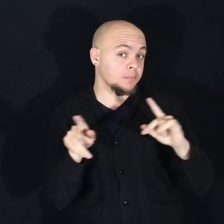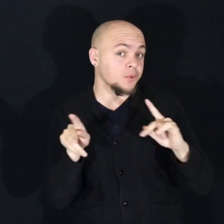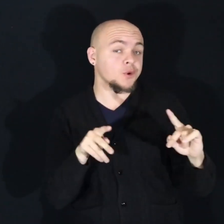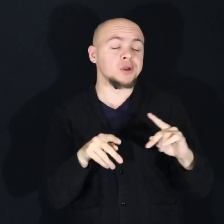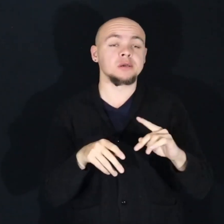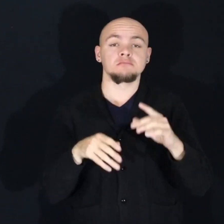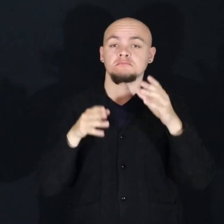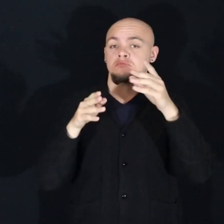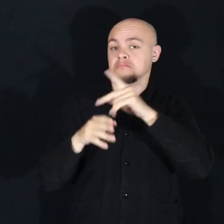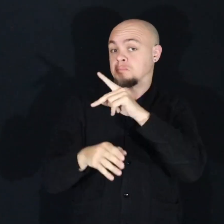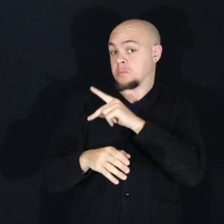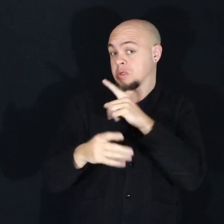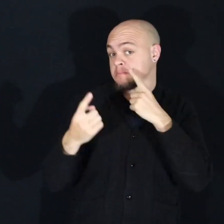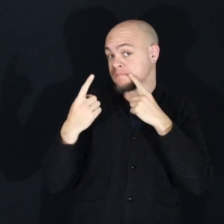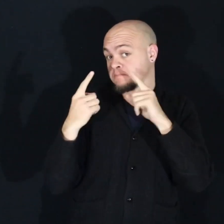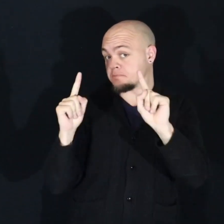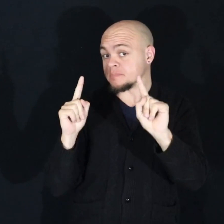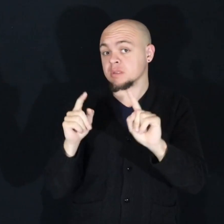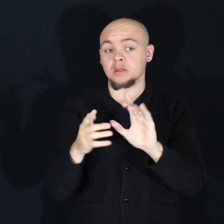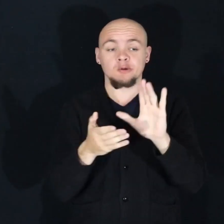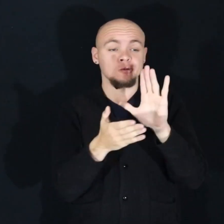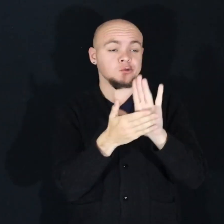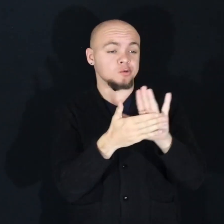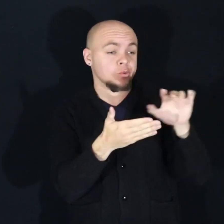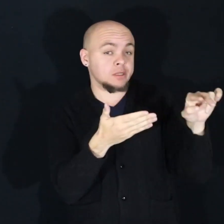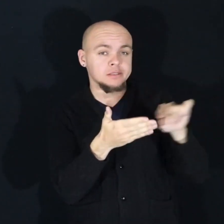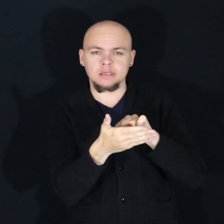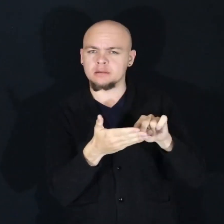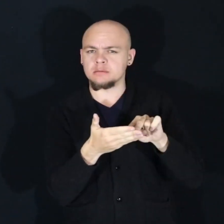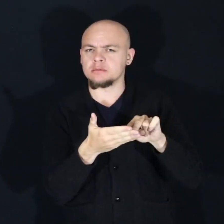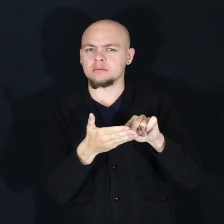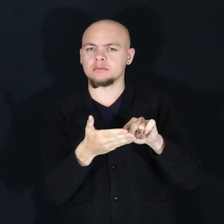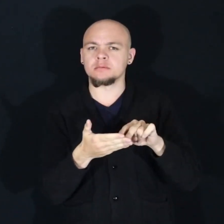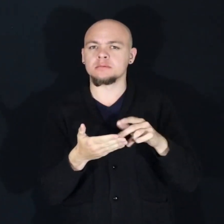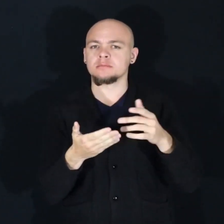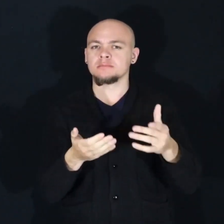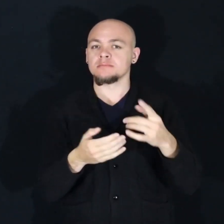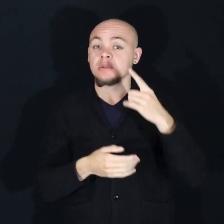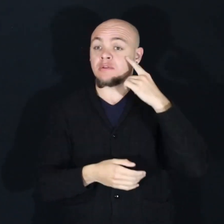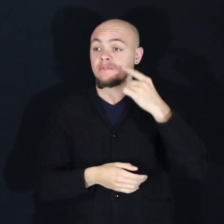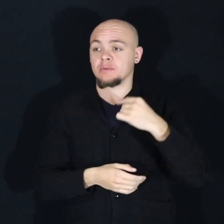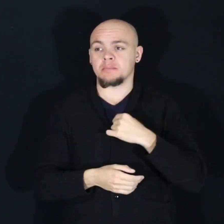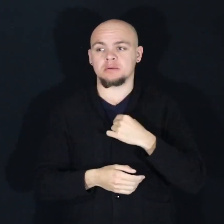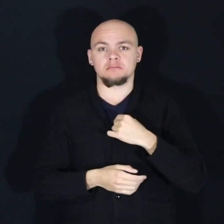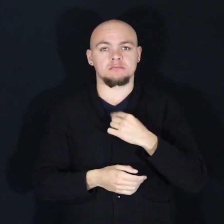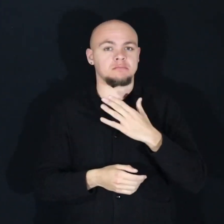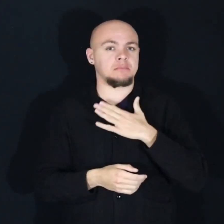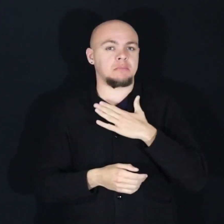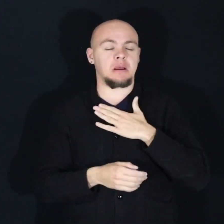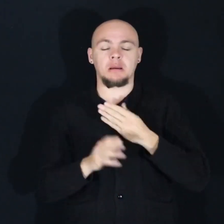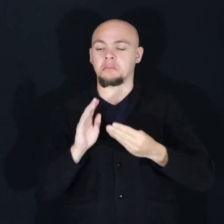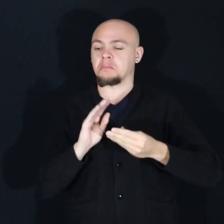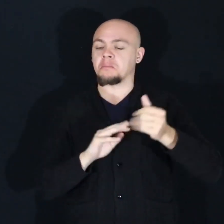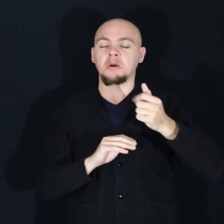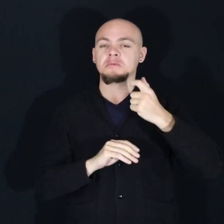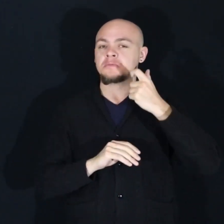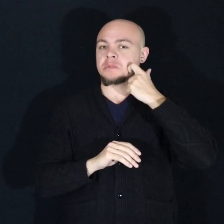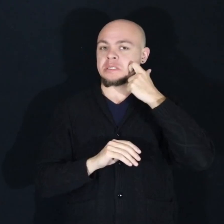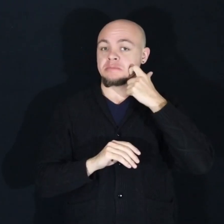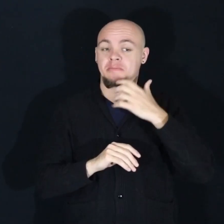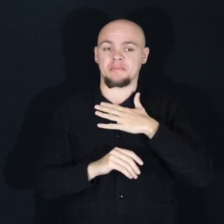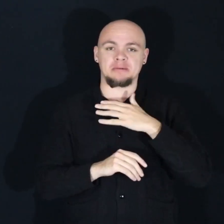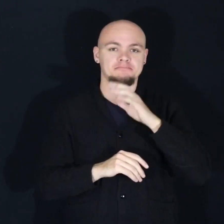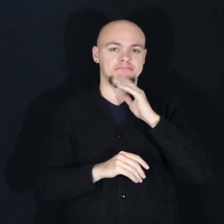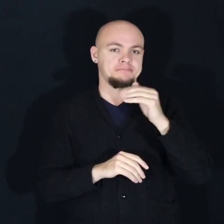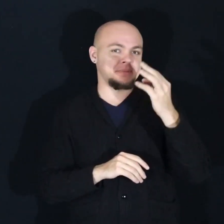achievement, school dance, anything. For me, my most recent memorable moment was my 16th